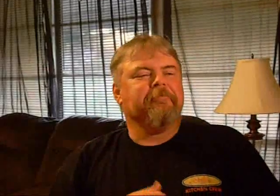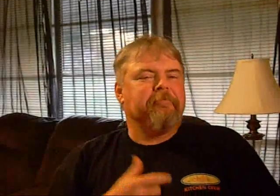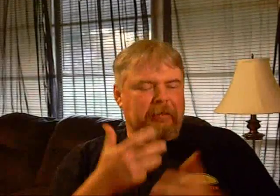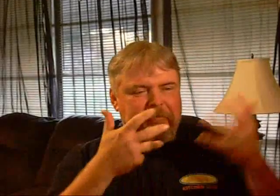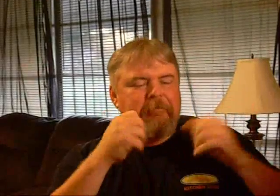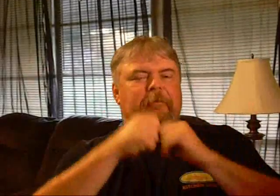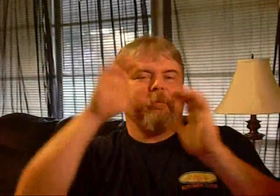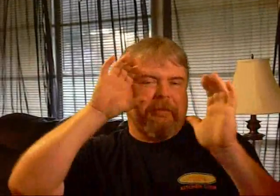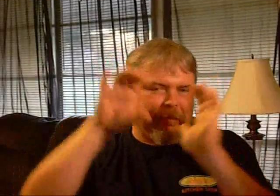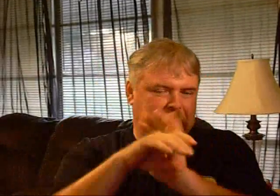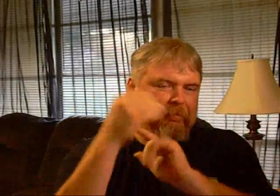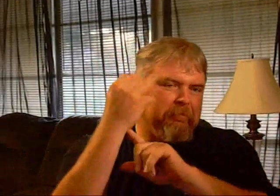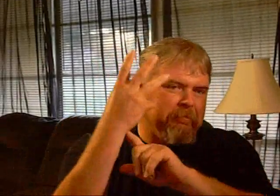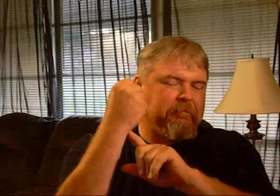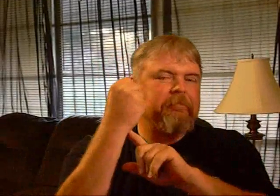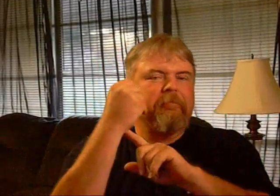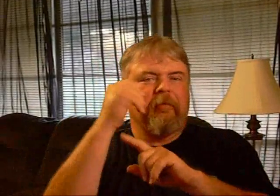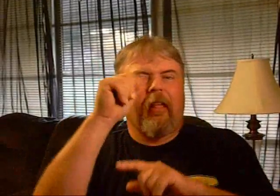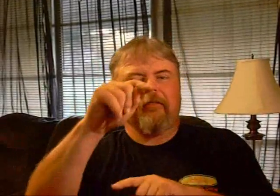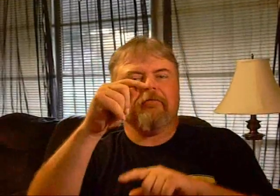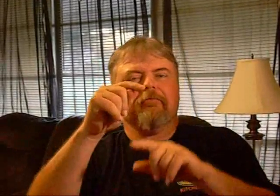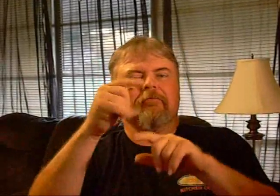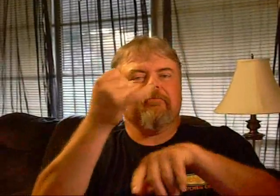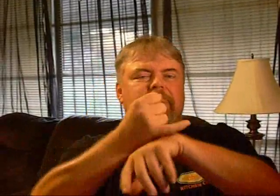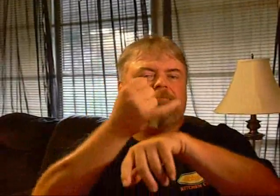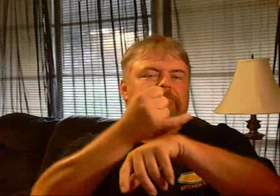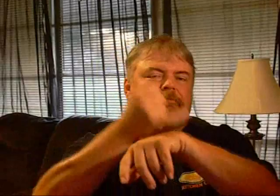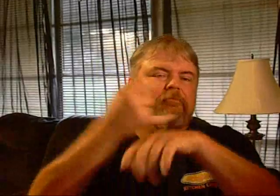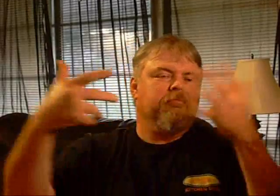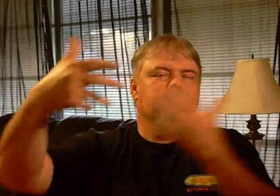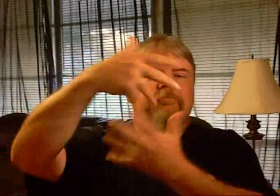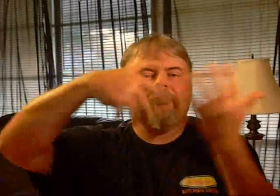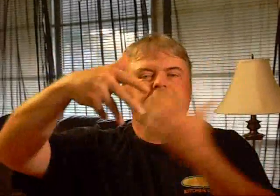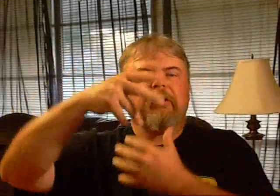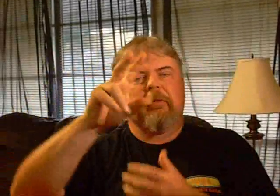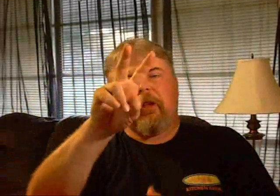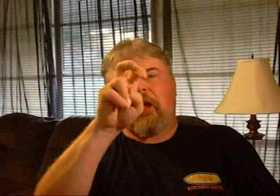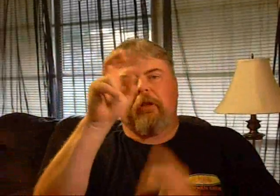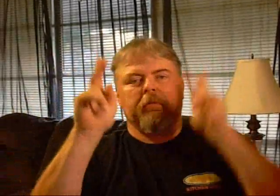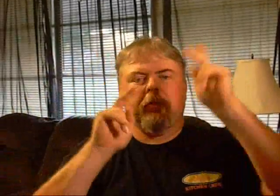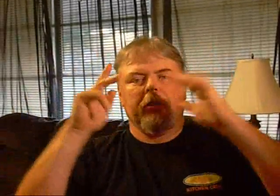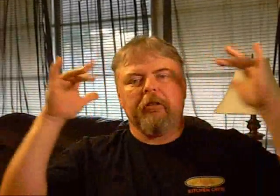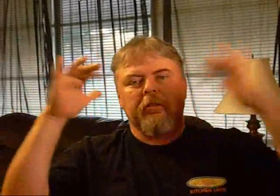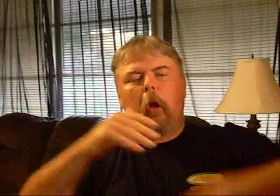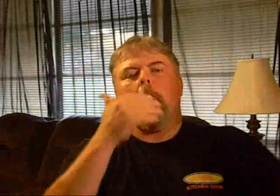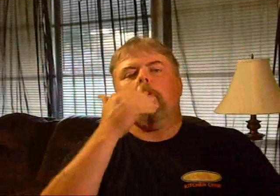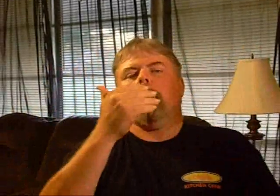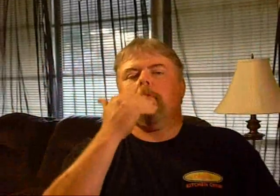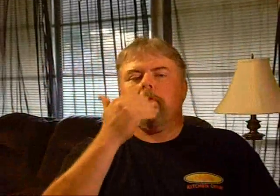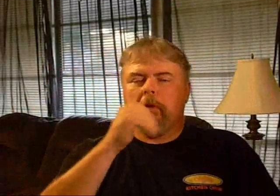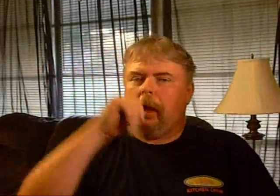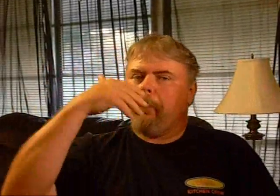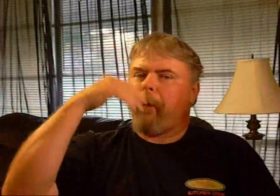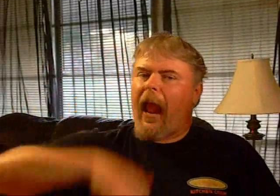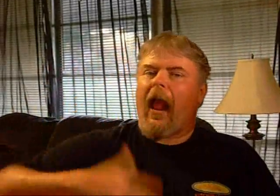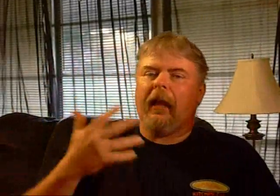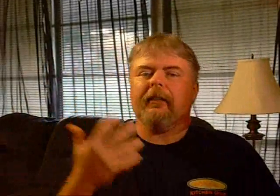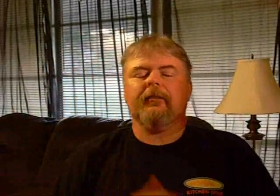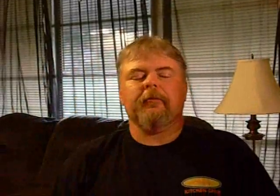I'm worried so much about your health. And I'm so afraid of losing you. And it has been so bad that I have planned your funeral